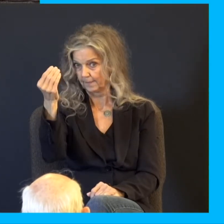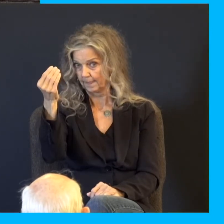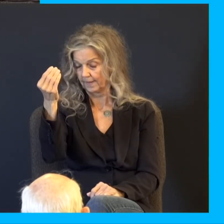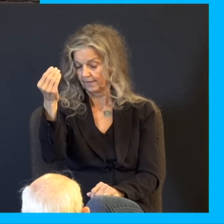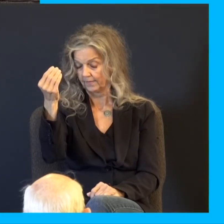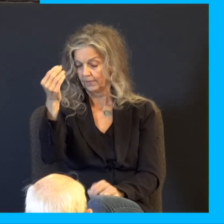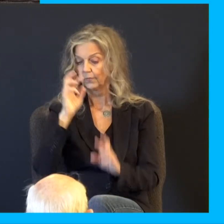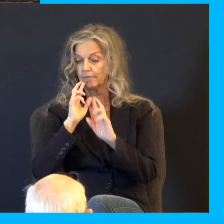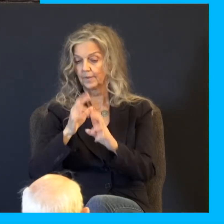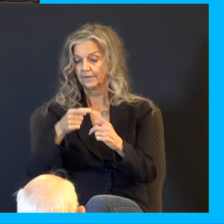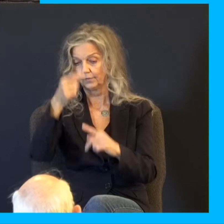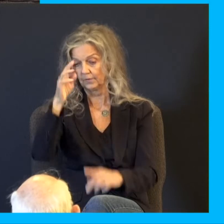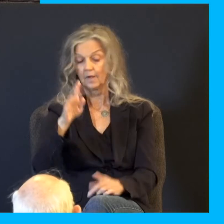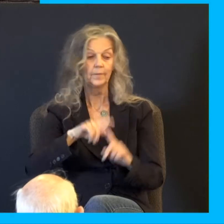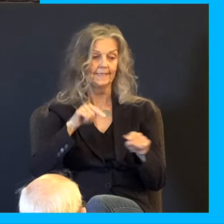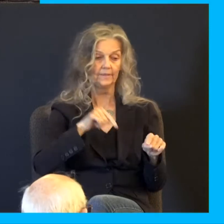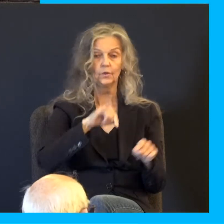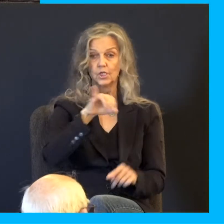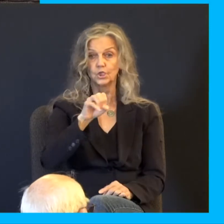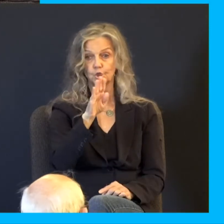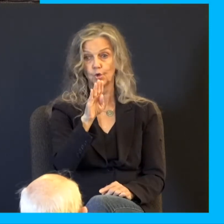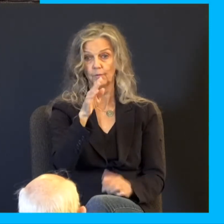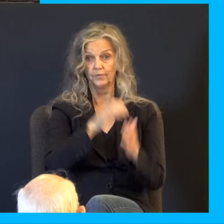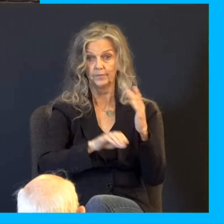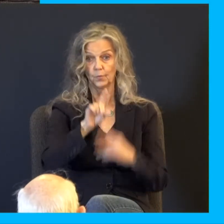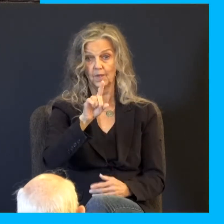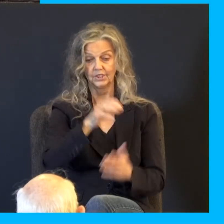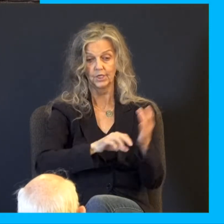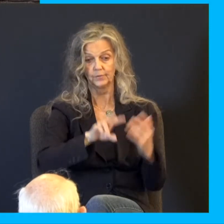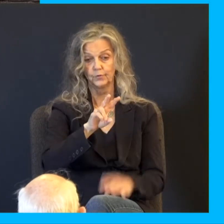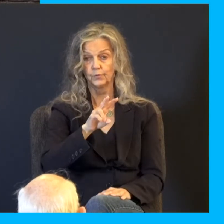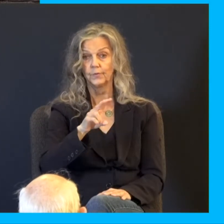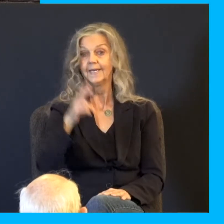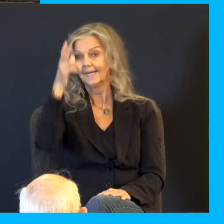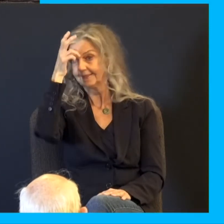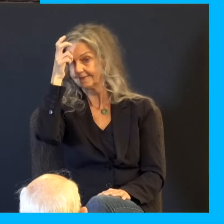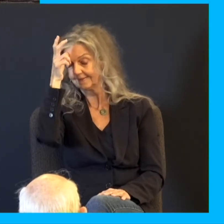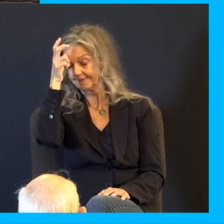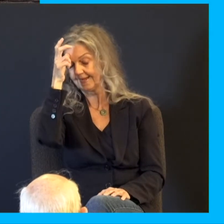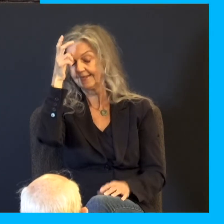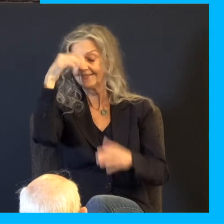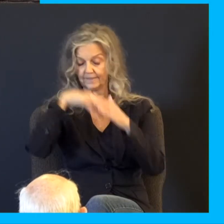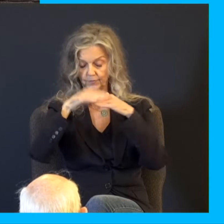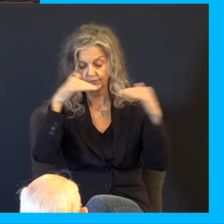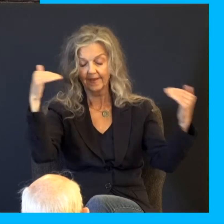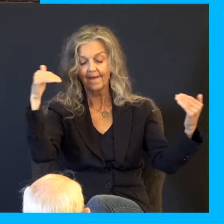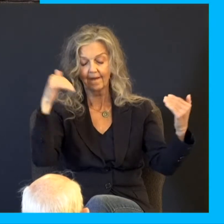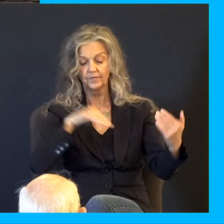God. But here in Job chapter one and Job chapter two, we see Satan entering in, fallen, entering into the presence of God to